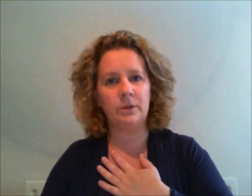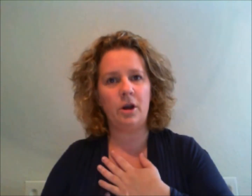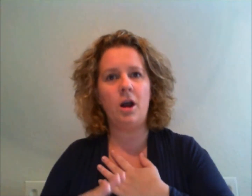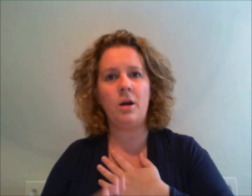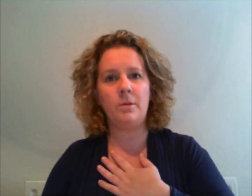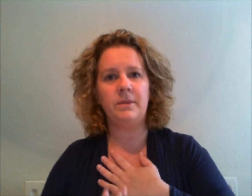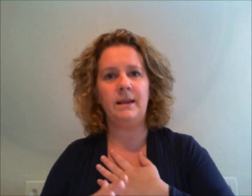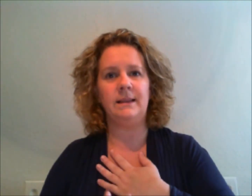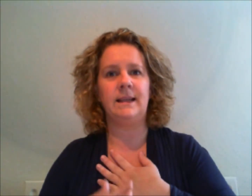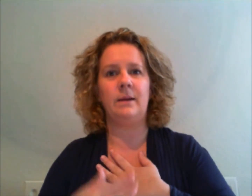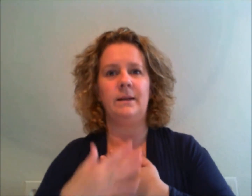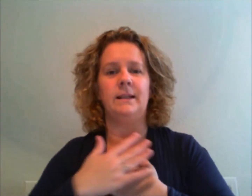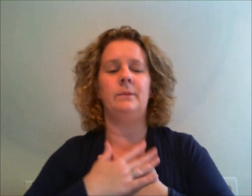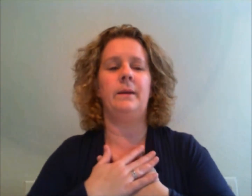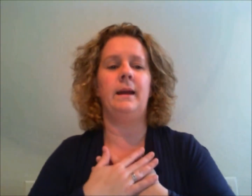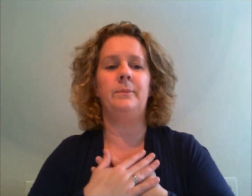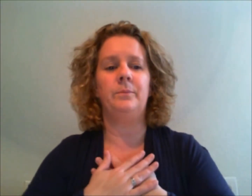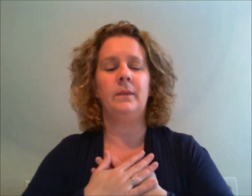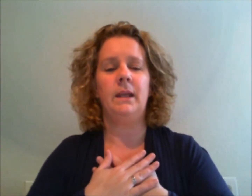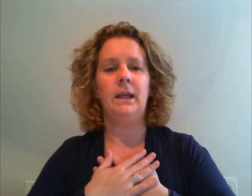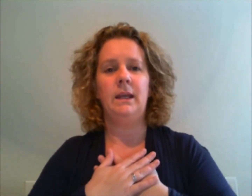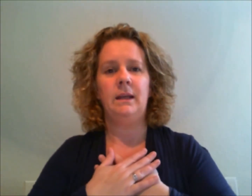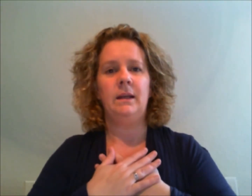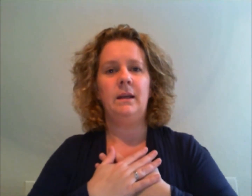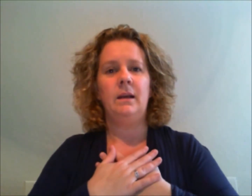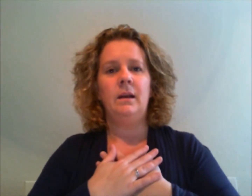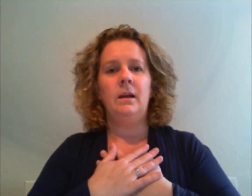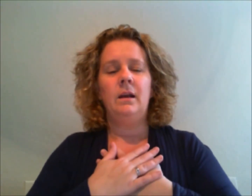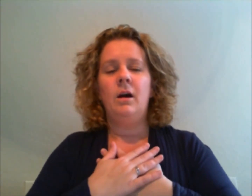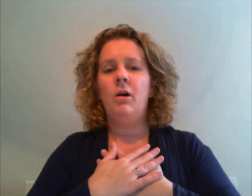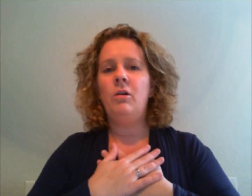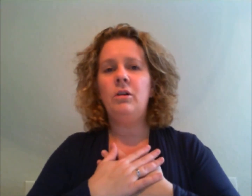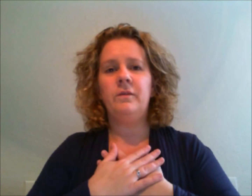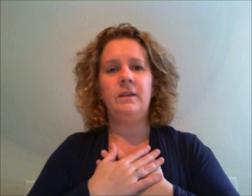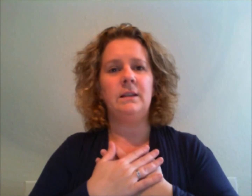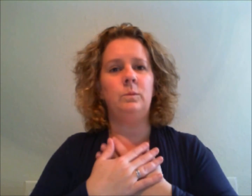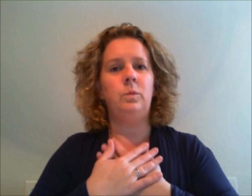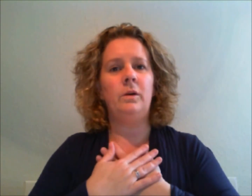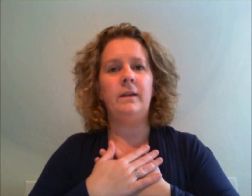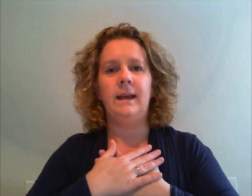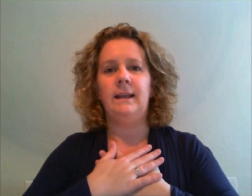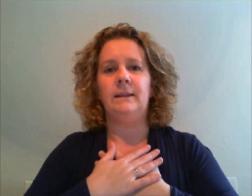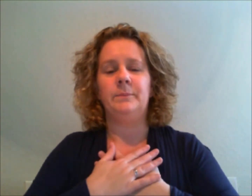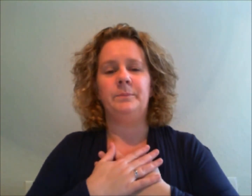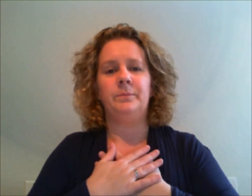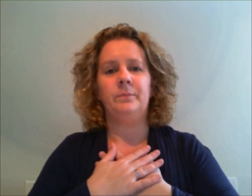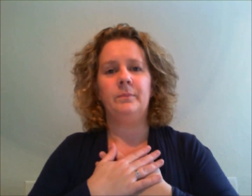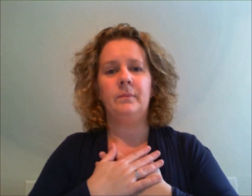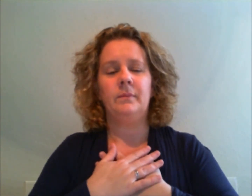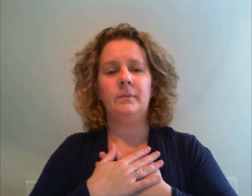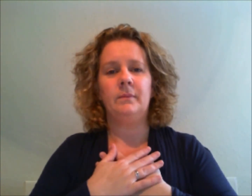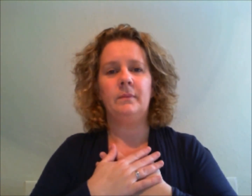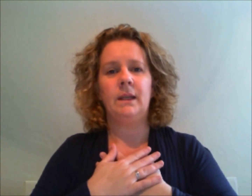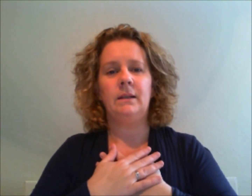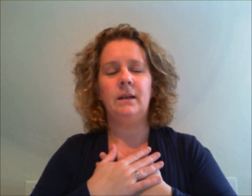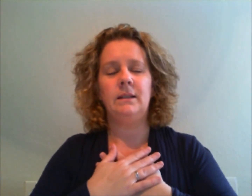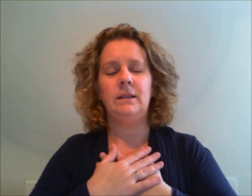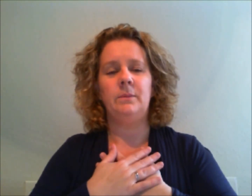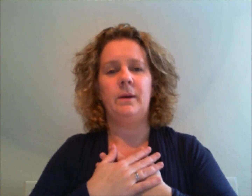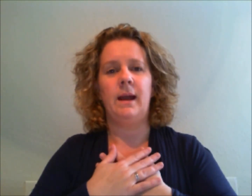calm things down a little bit all of this worry nice deep breath